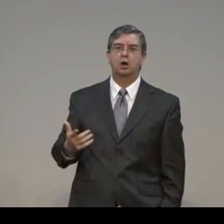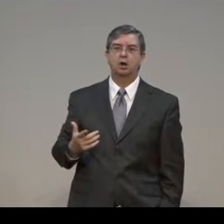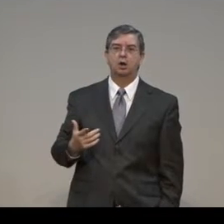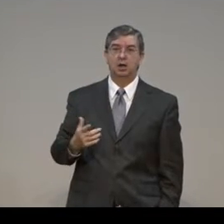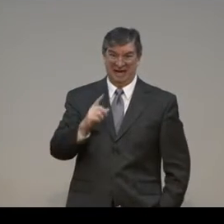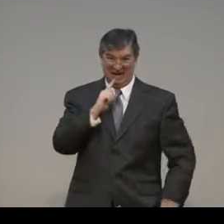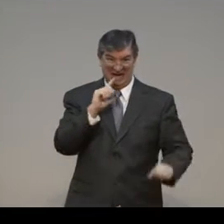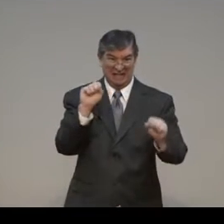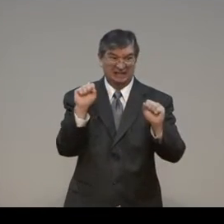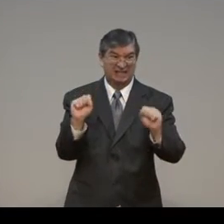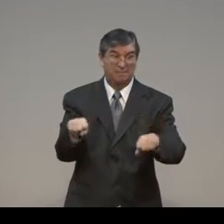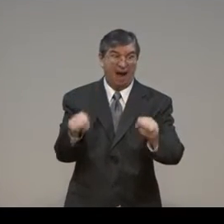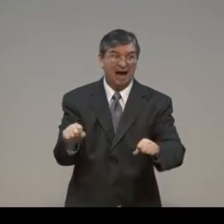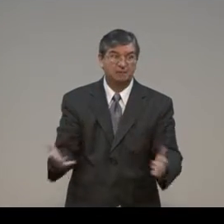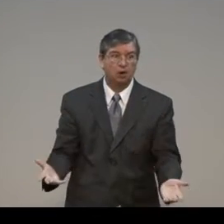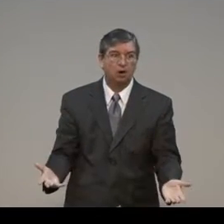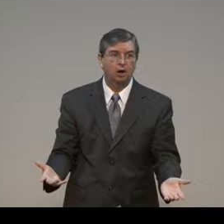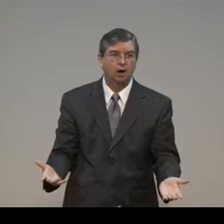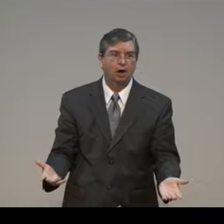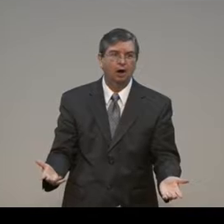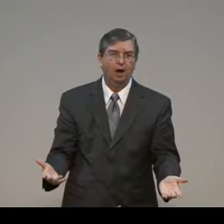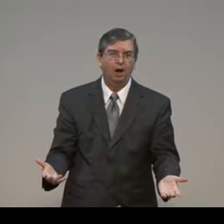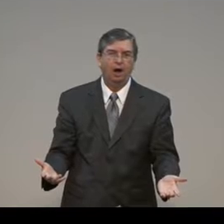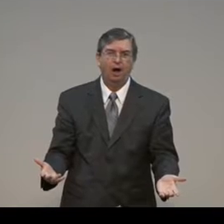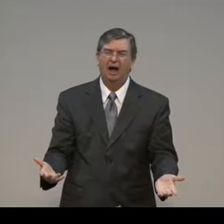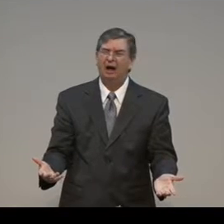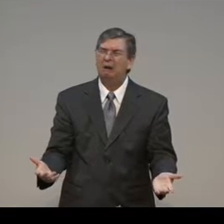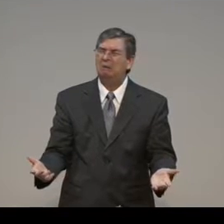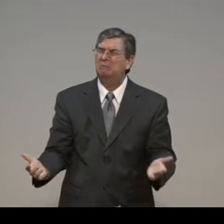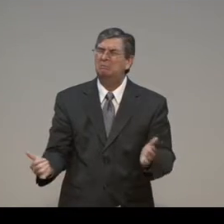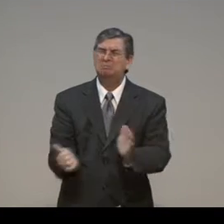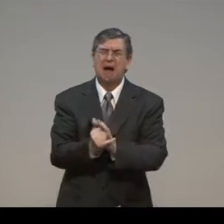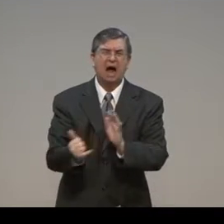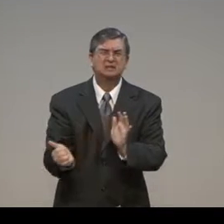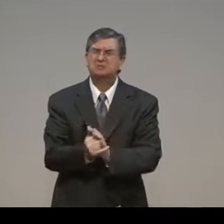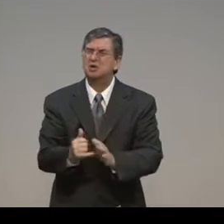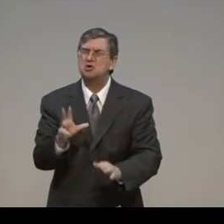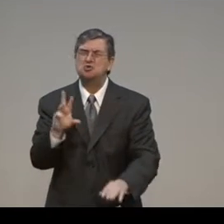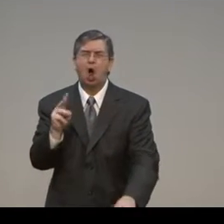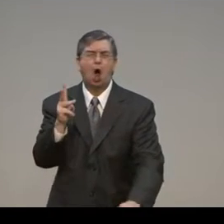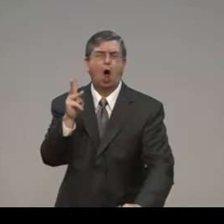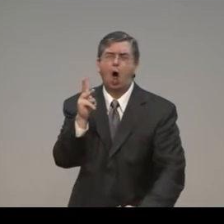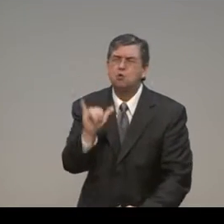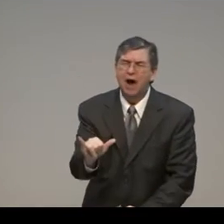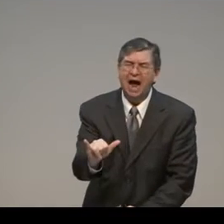suppose you get a check, but you don't want to work. How do you think that's going to work out?